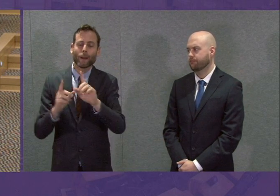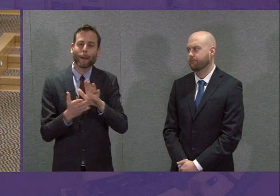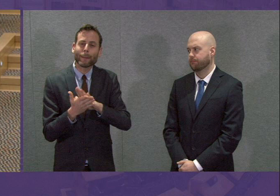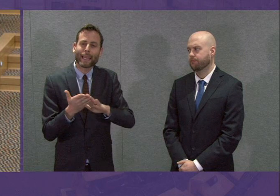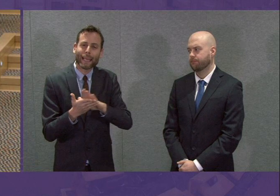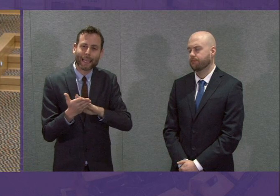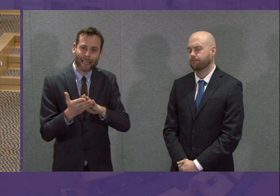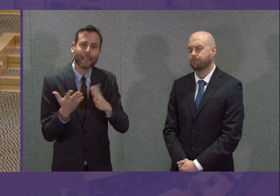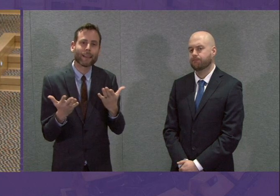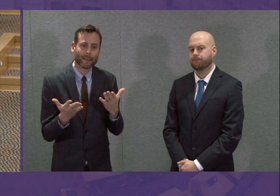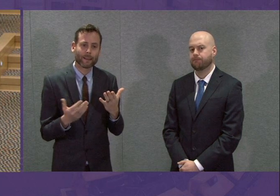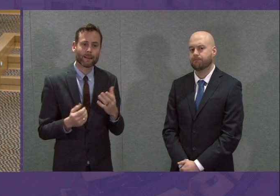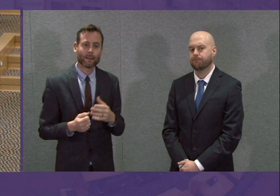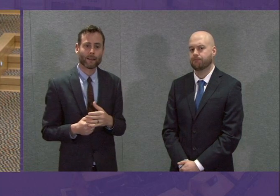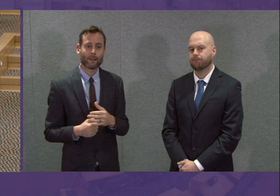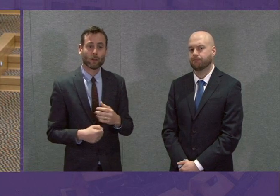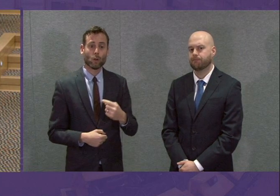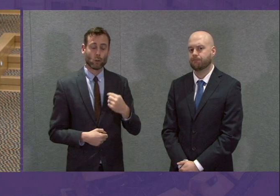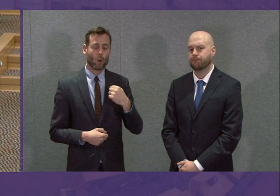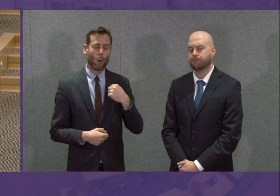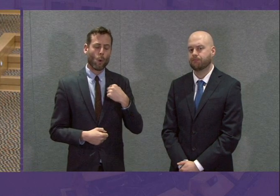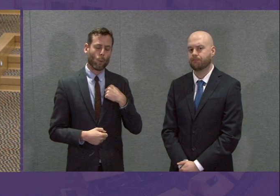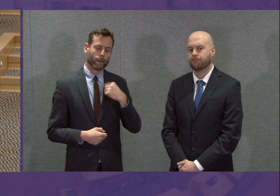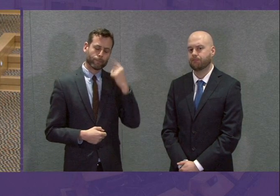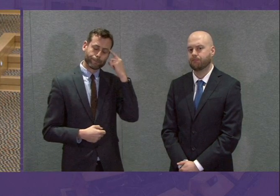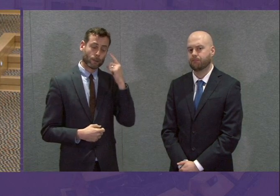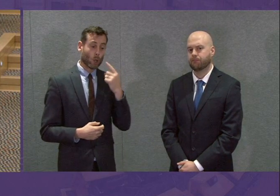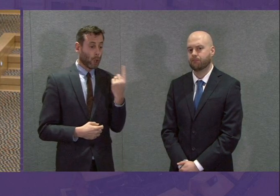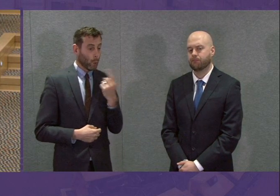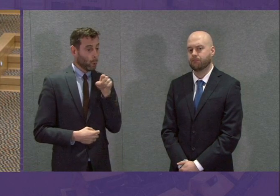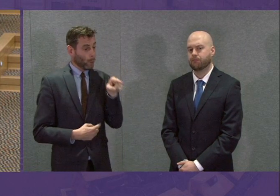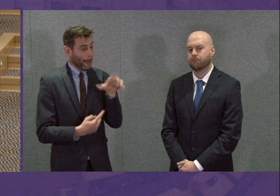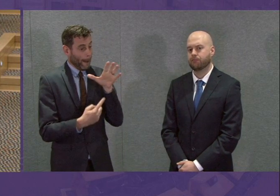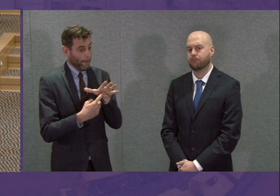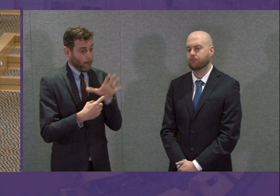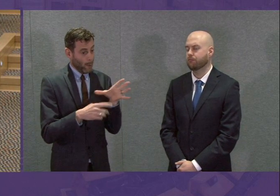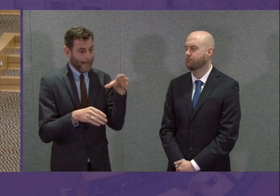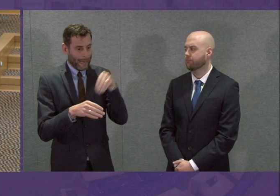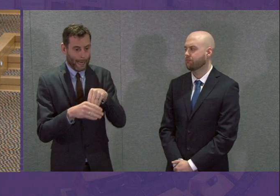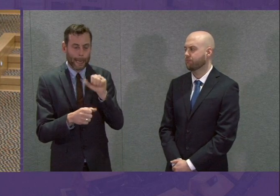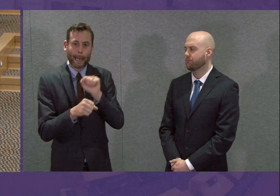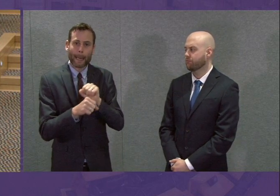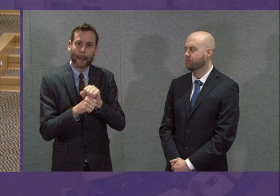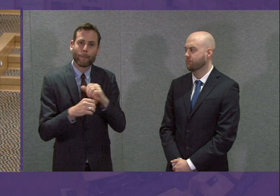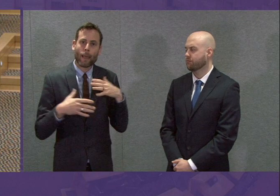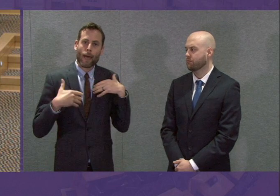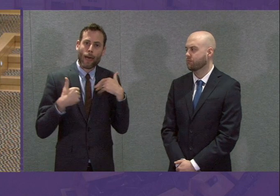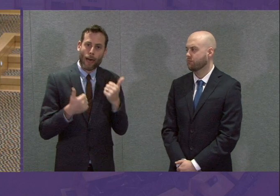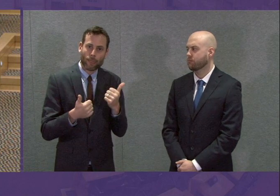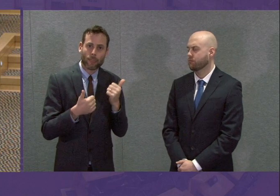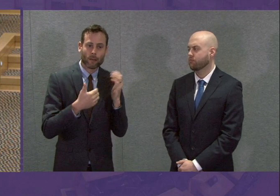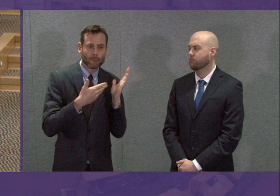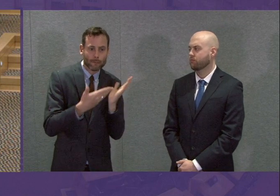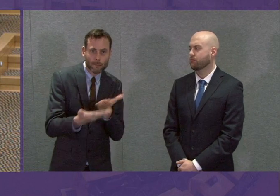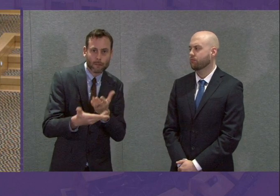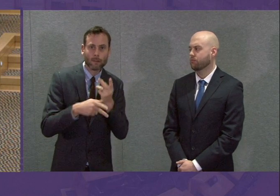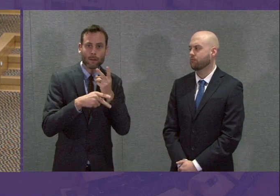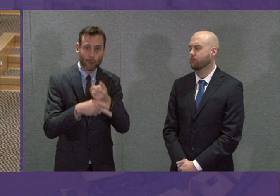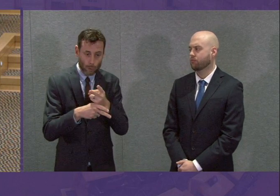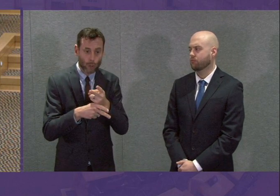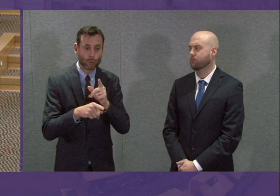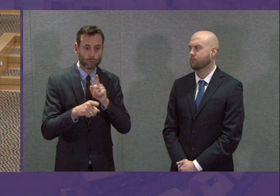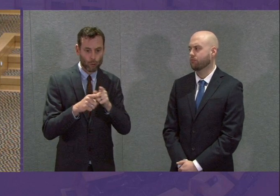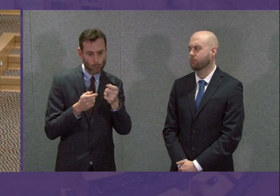want to say that the focus is very much on those who are required to keep our health and social care services running to cope with the COVID-19